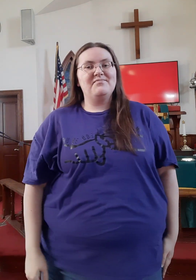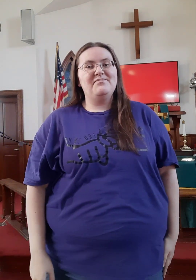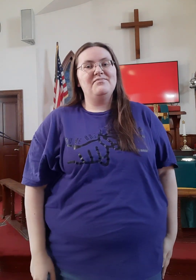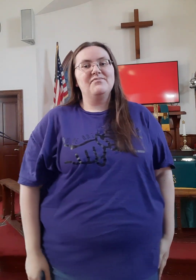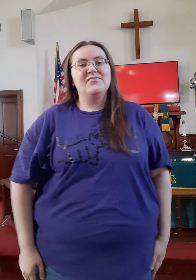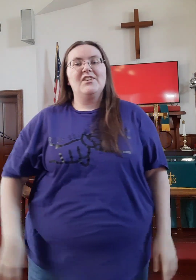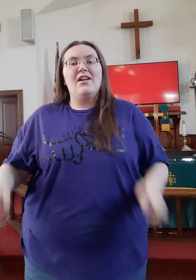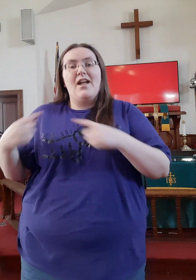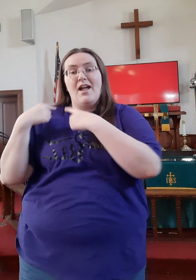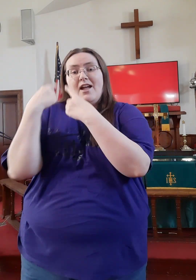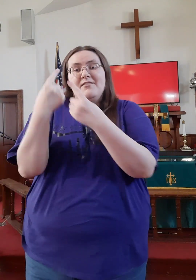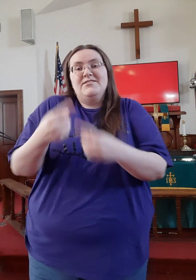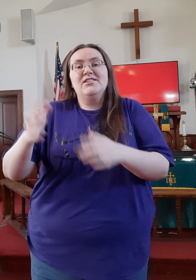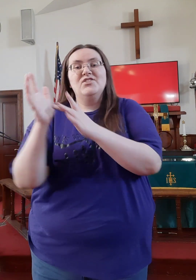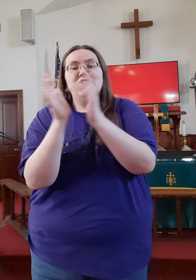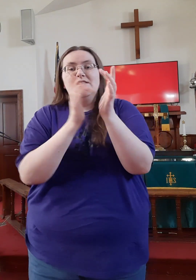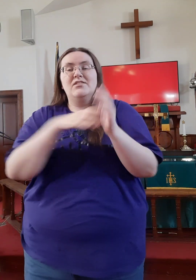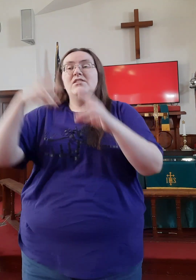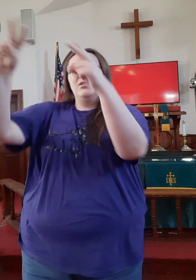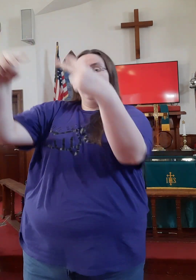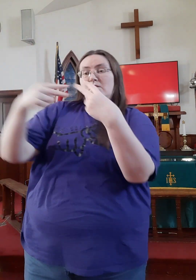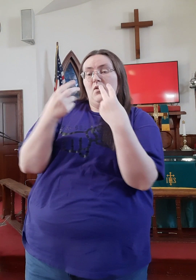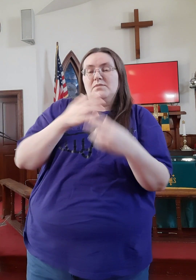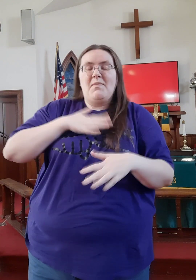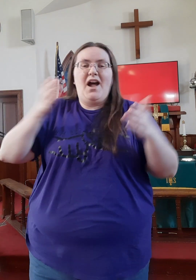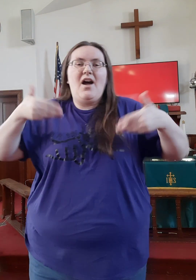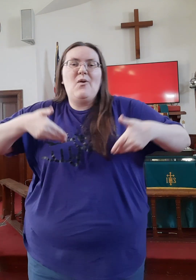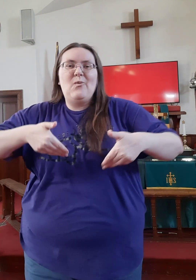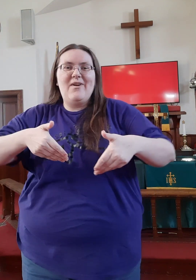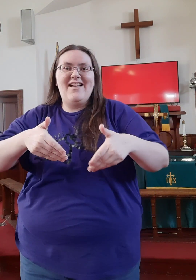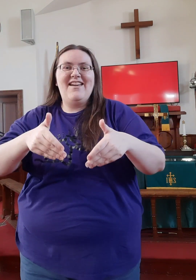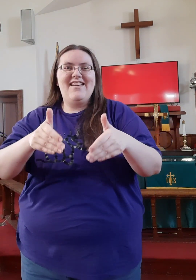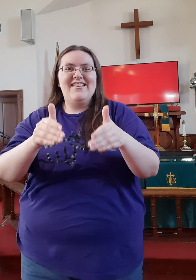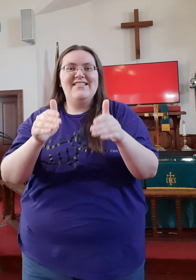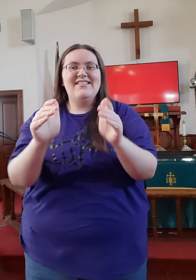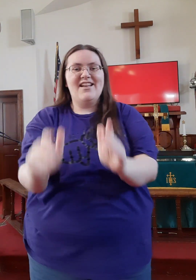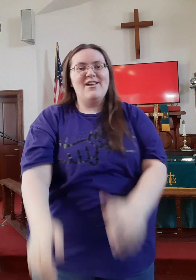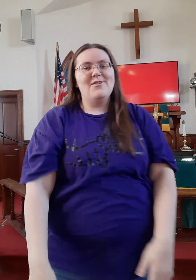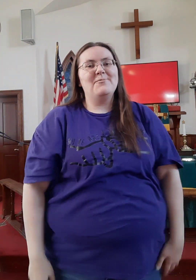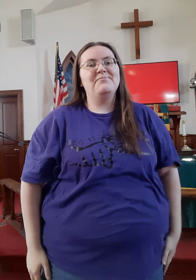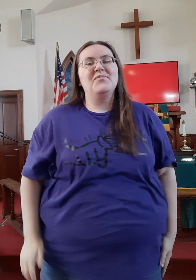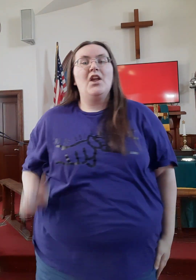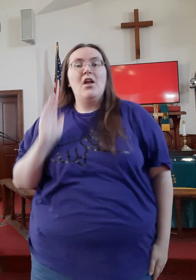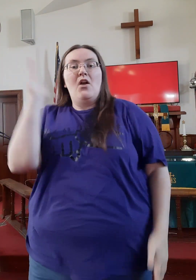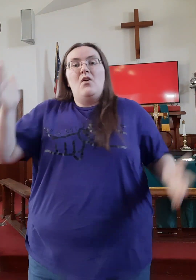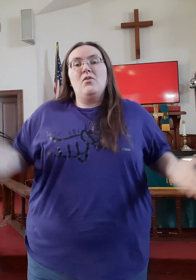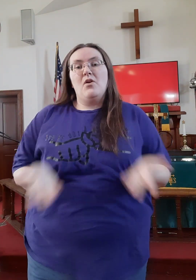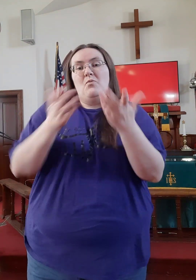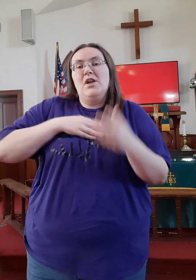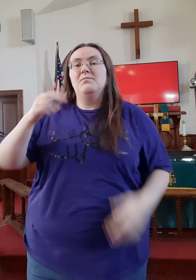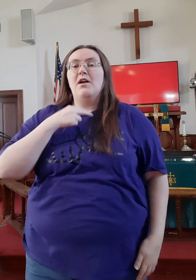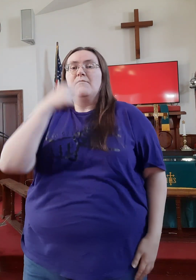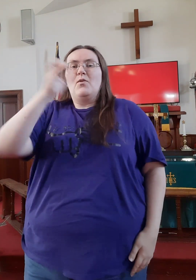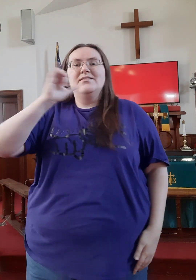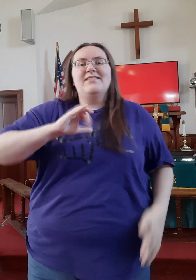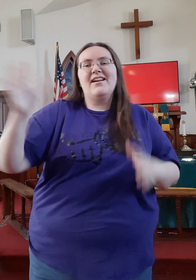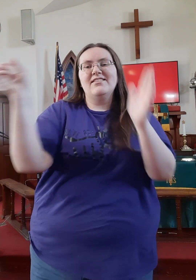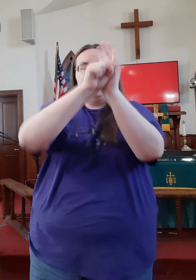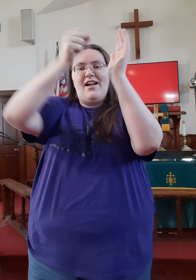Ever since Jesus looked my way Gonna raise my voice like thunder